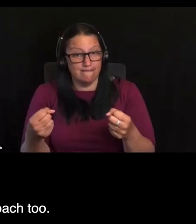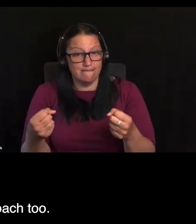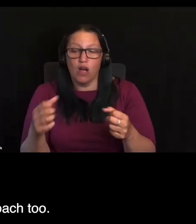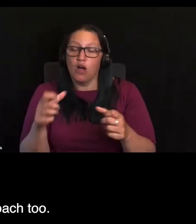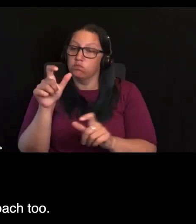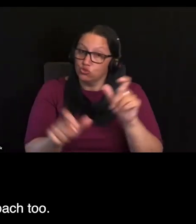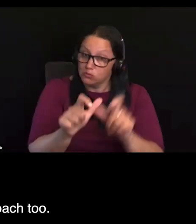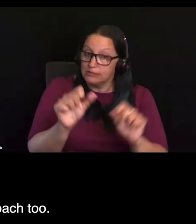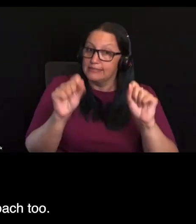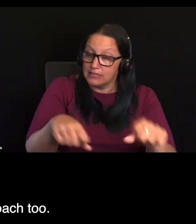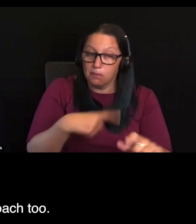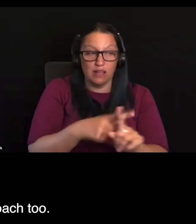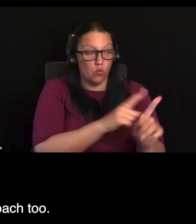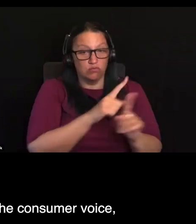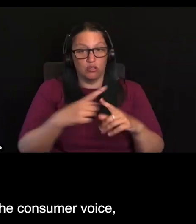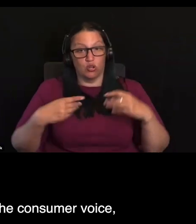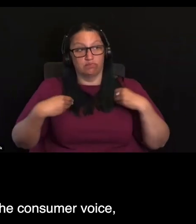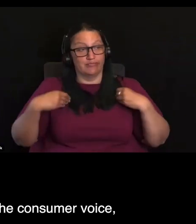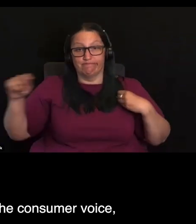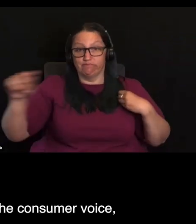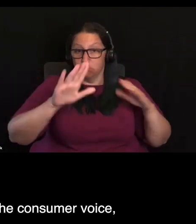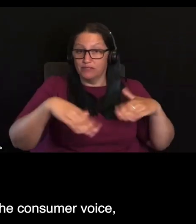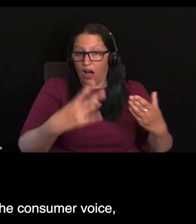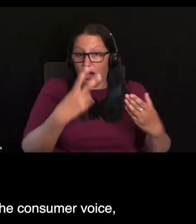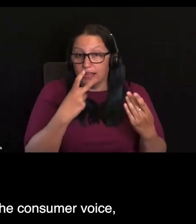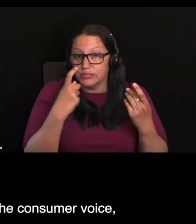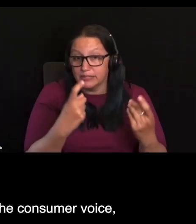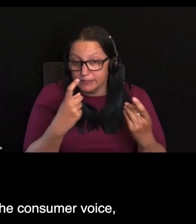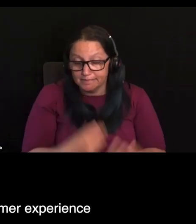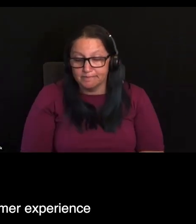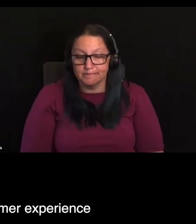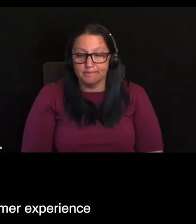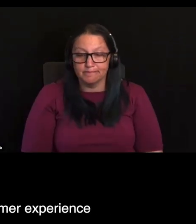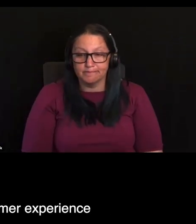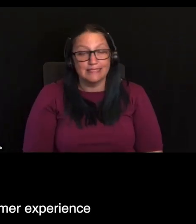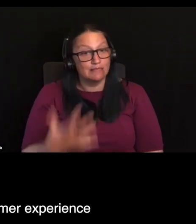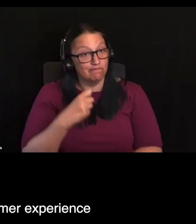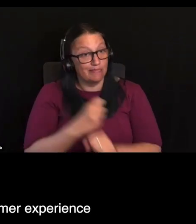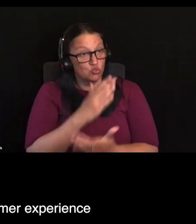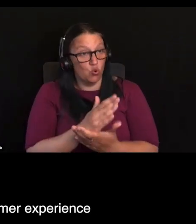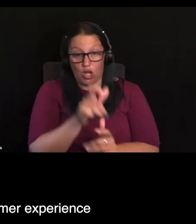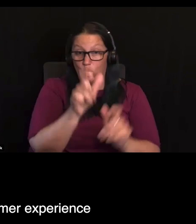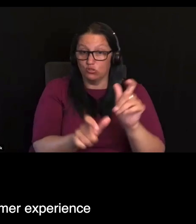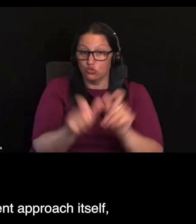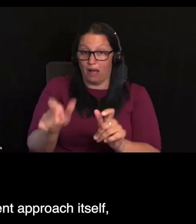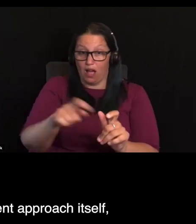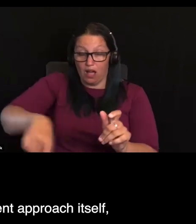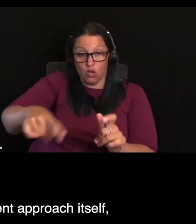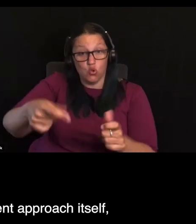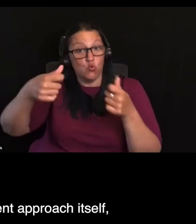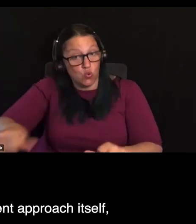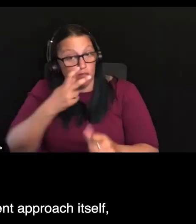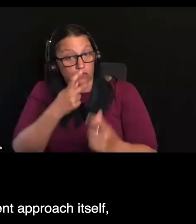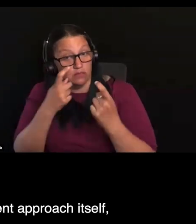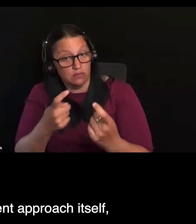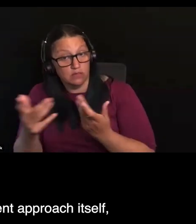to be able to take the approach too. And what I mean by that is hearing the consumer voice, whether it be through the consumer experience interviews or